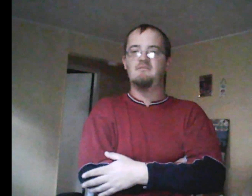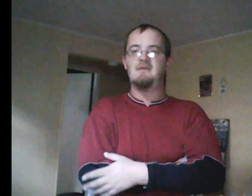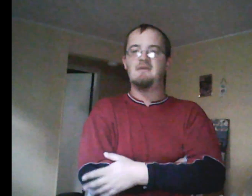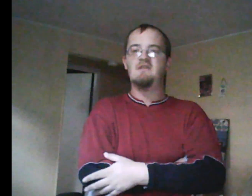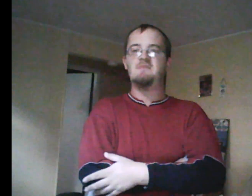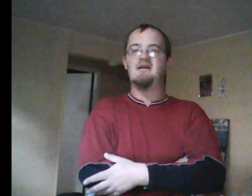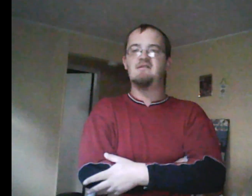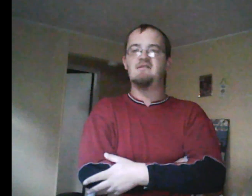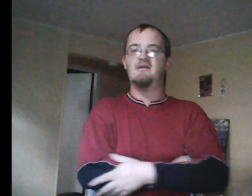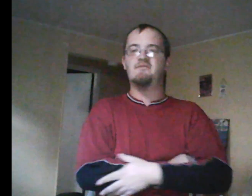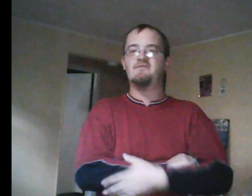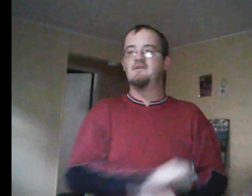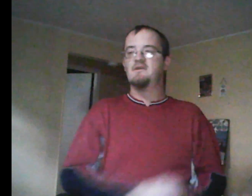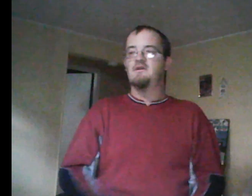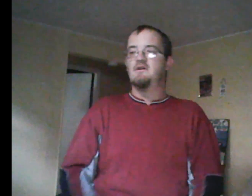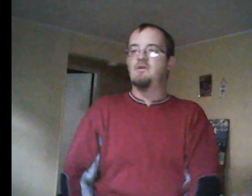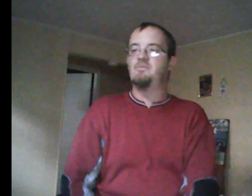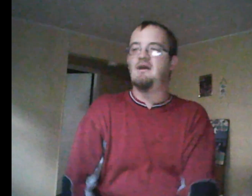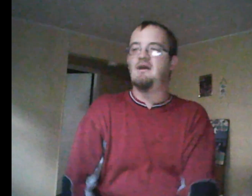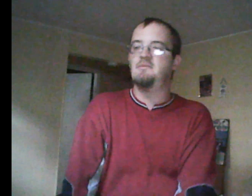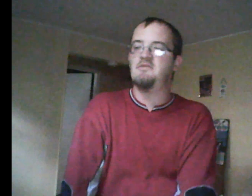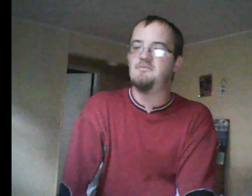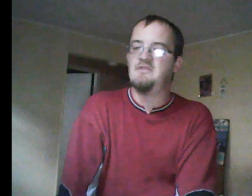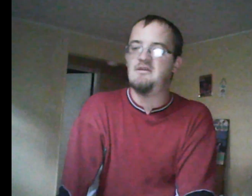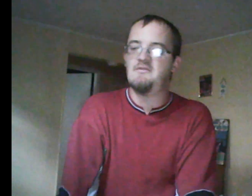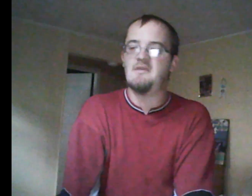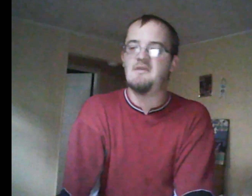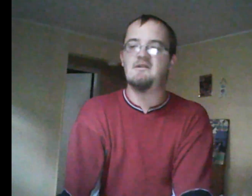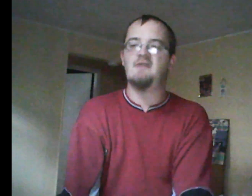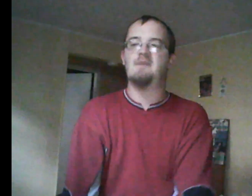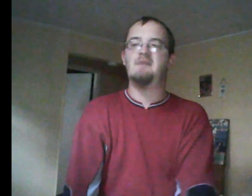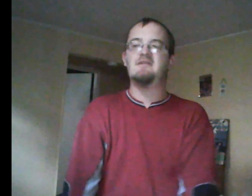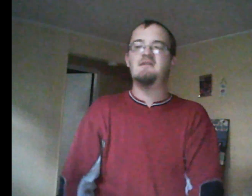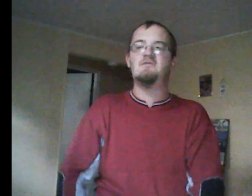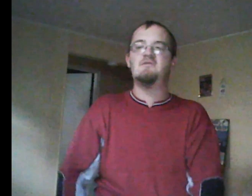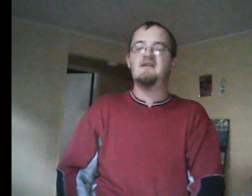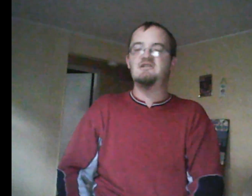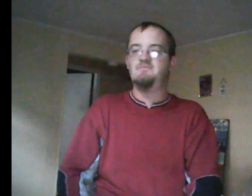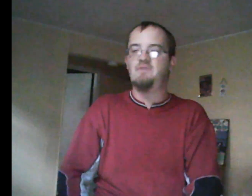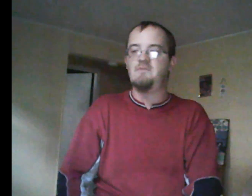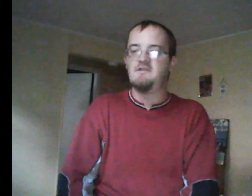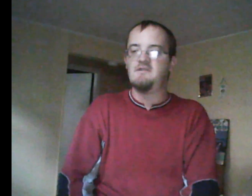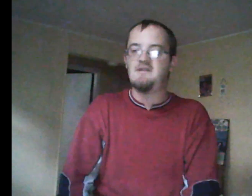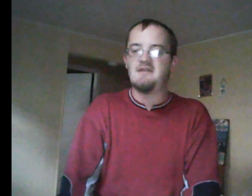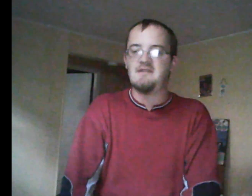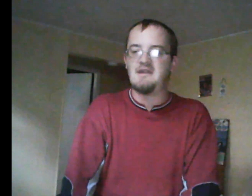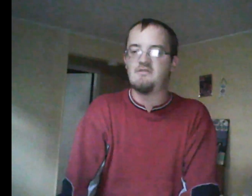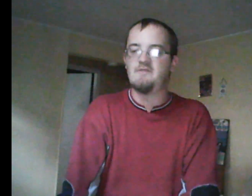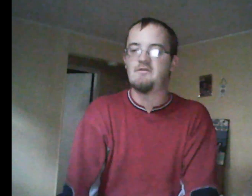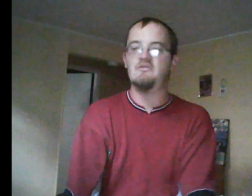her problems dealing with her mother and all that. But then it was found out she purposely did that to get a story for her newspaper article. Thank God that